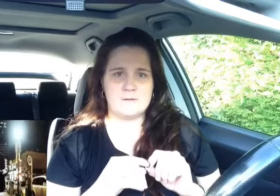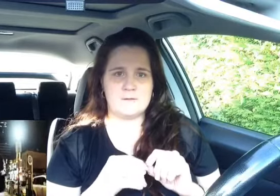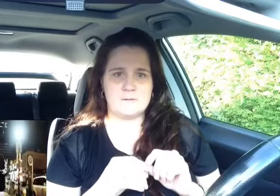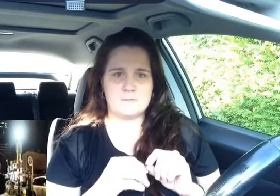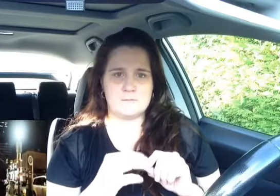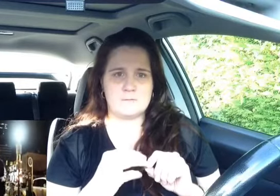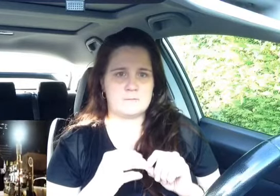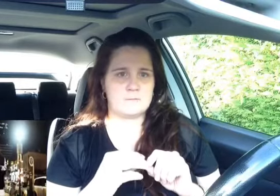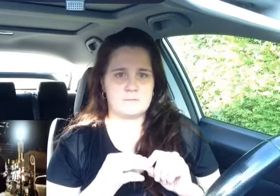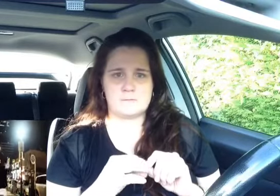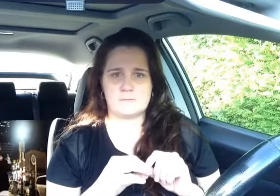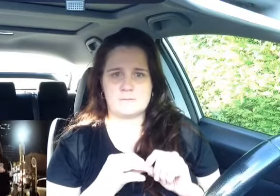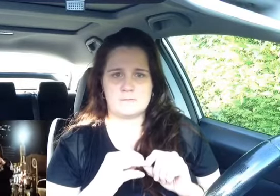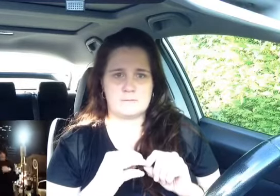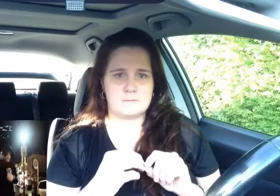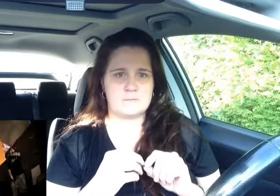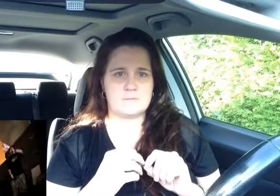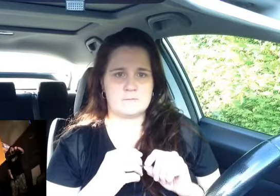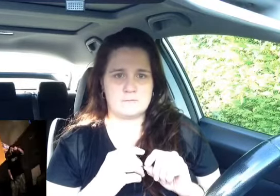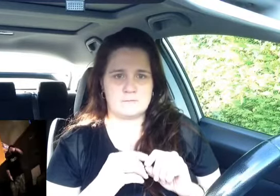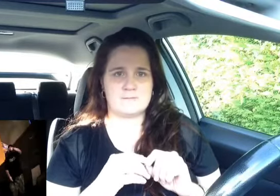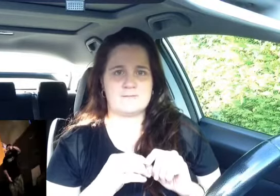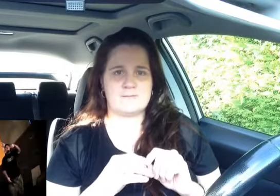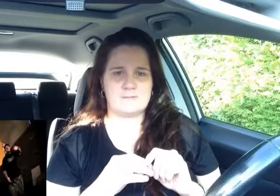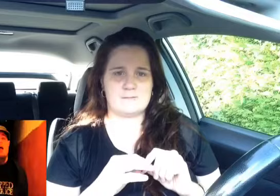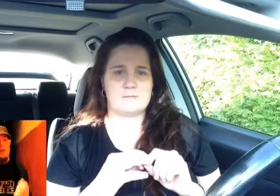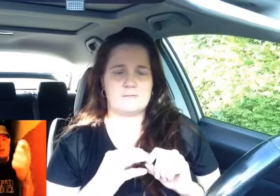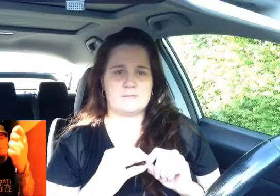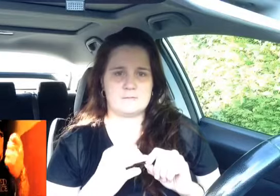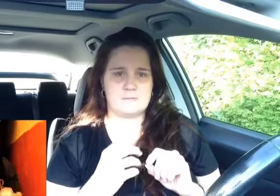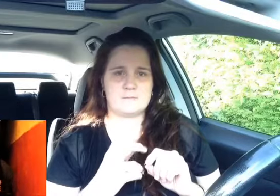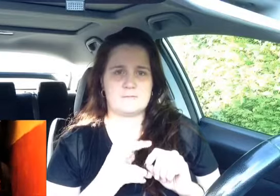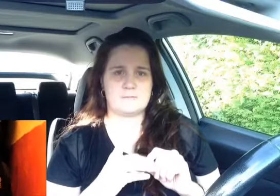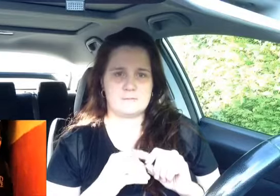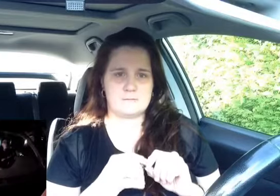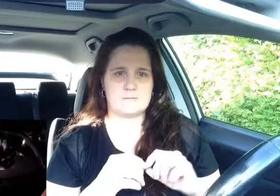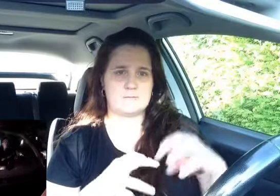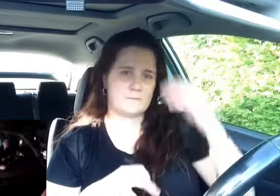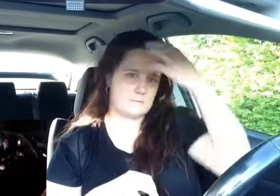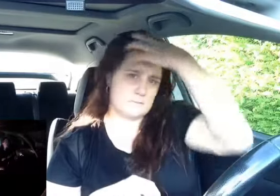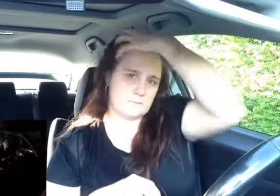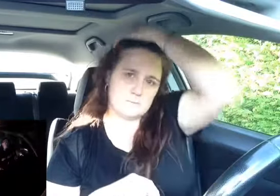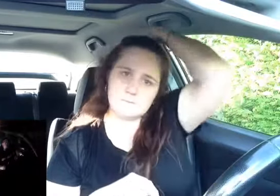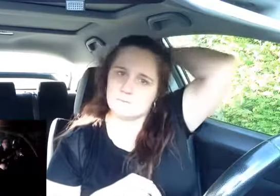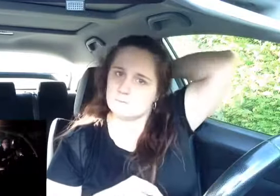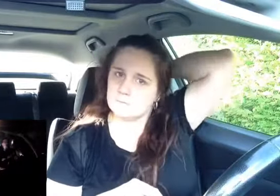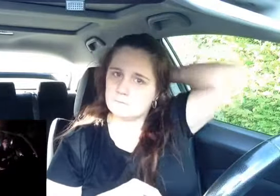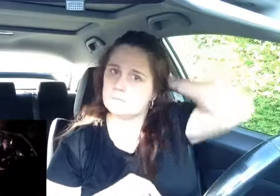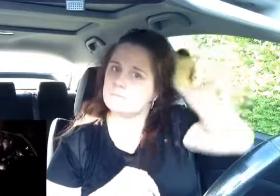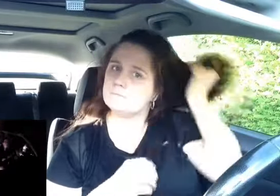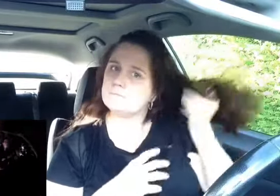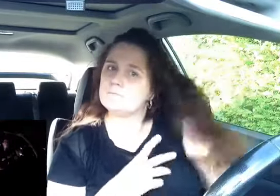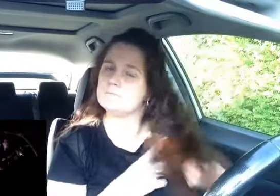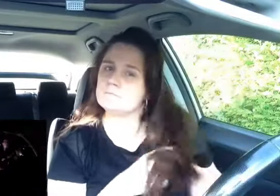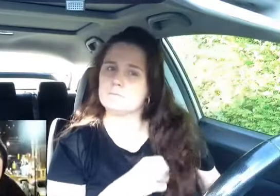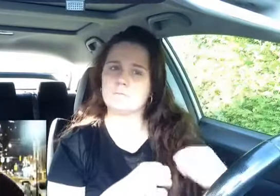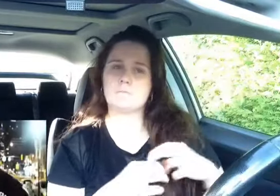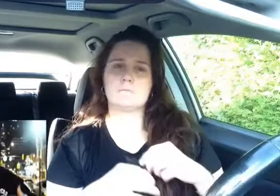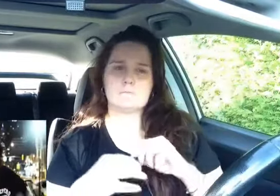motherfucker that can box with them razor under the tongue and keep an ox with them hard body rap guard of the seven getty i'm a